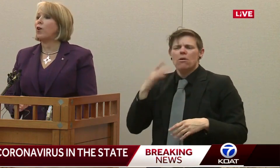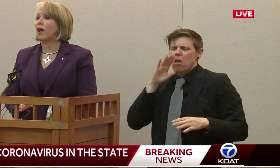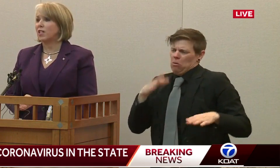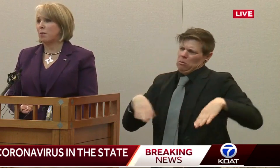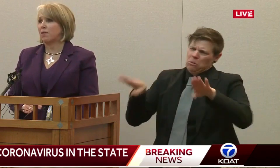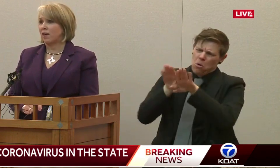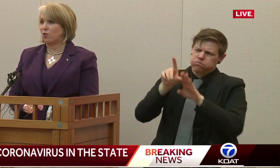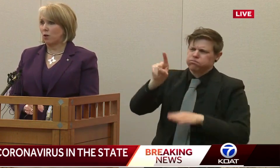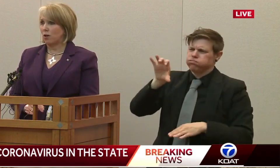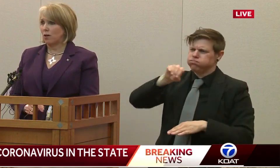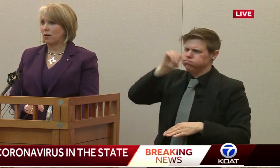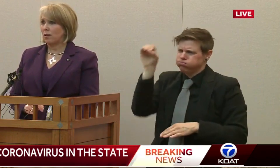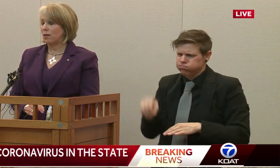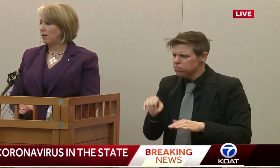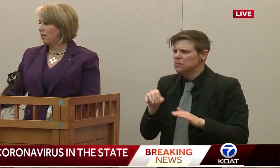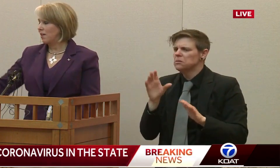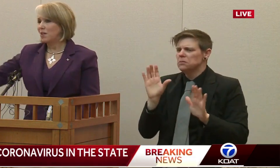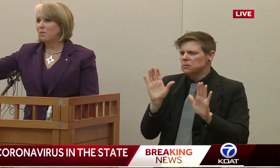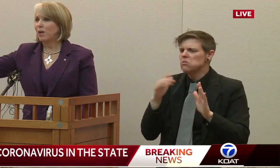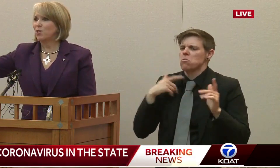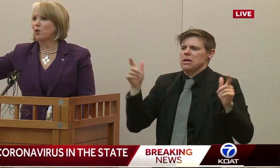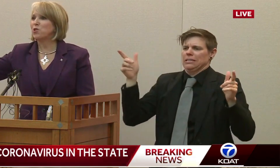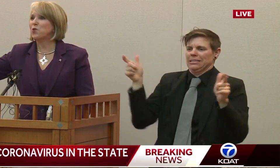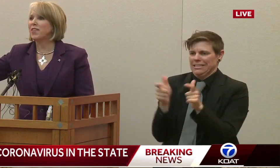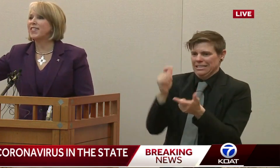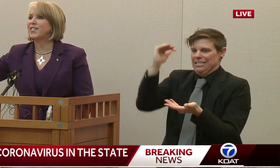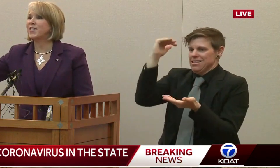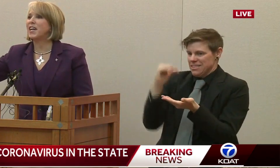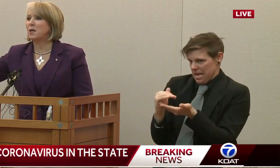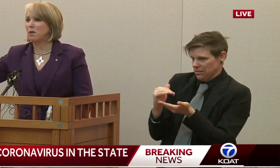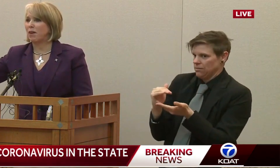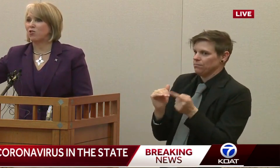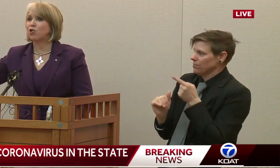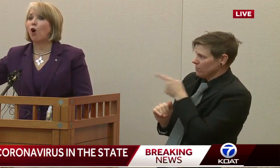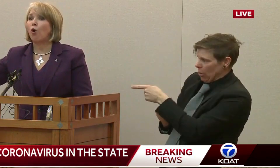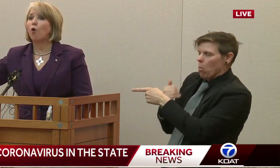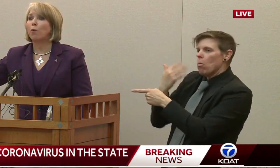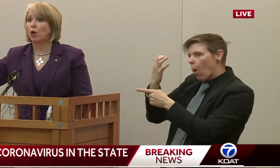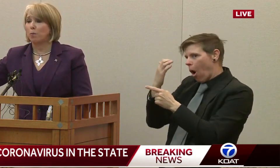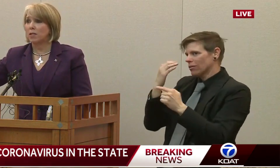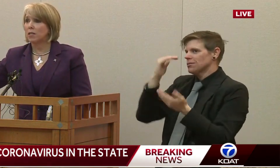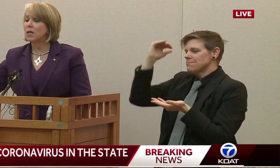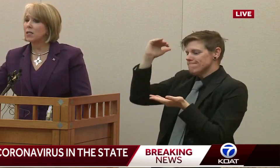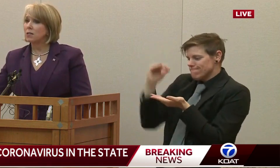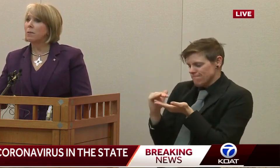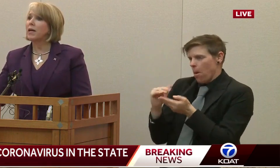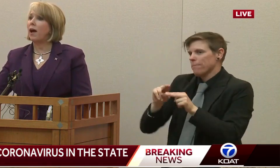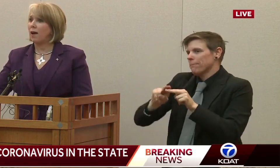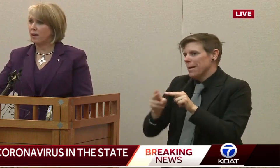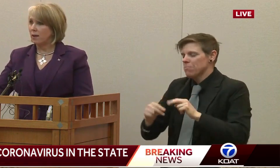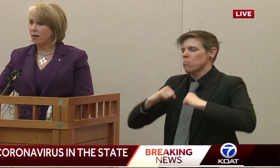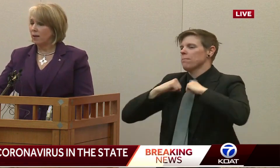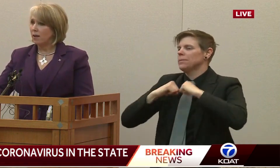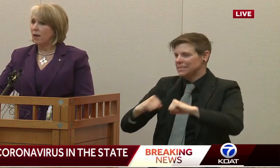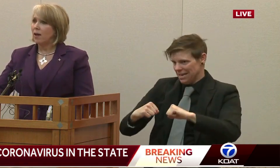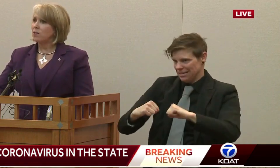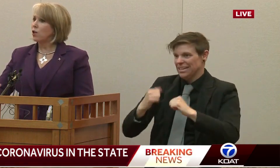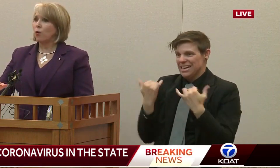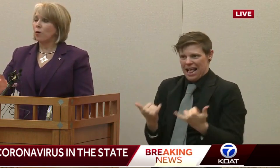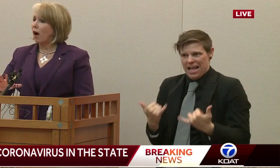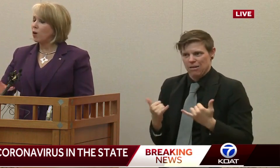occur. Why don't I expect that to occur? Because we're doing these containment measures, the whole purpose to be ahead.